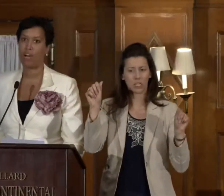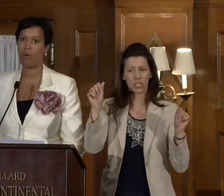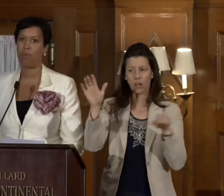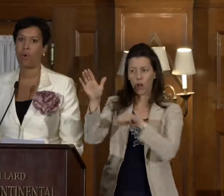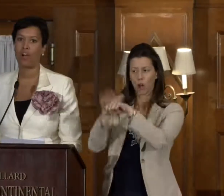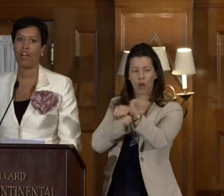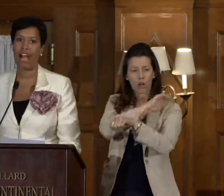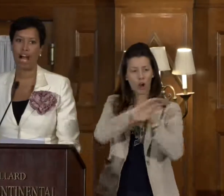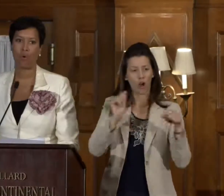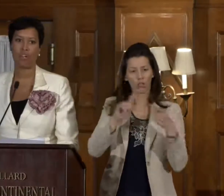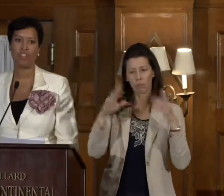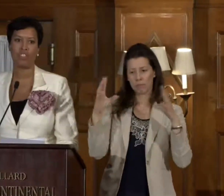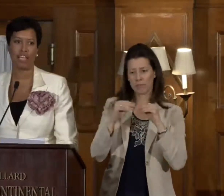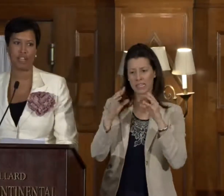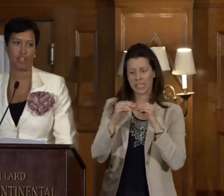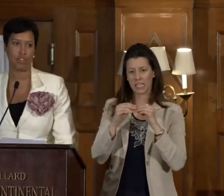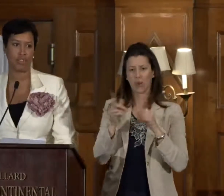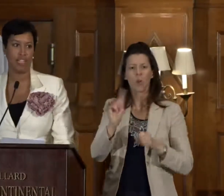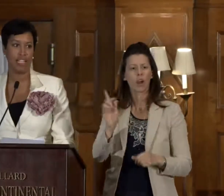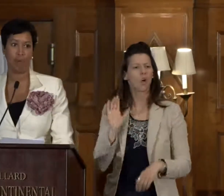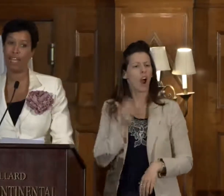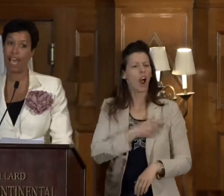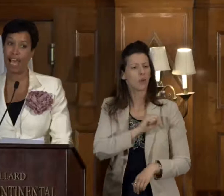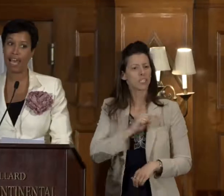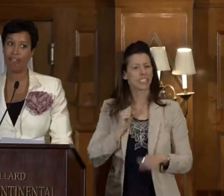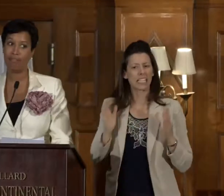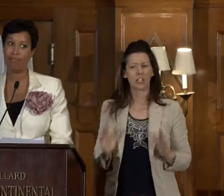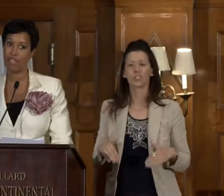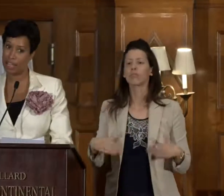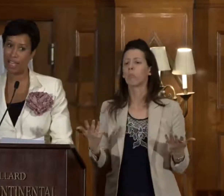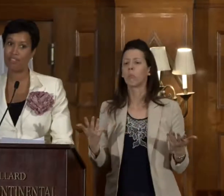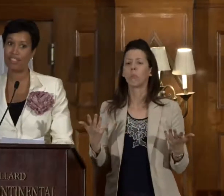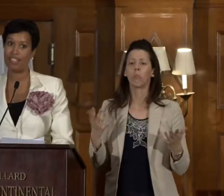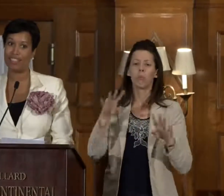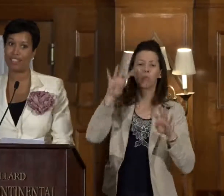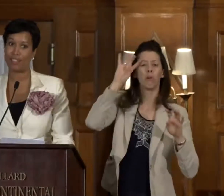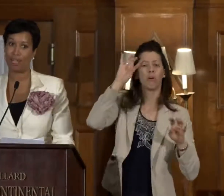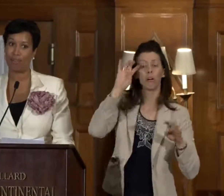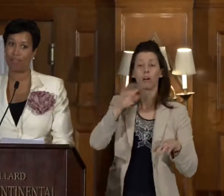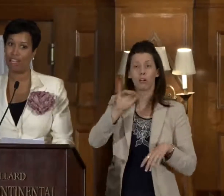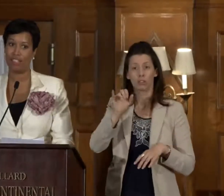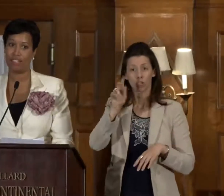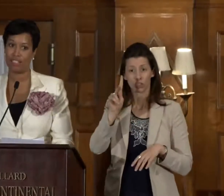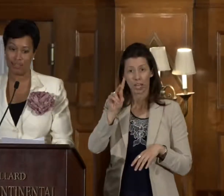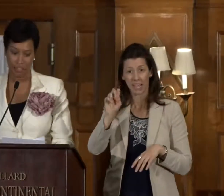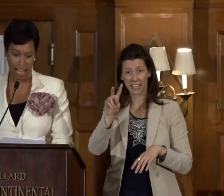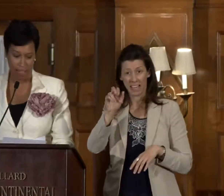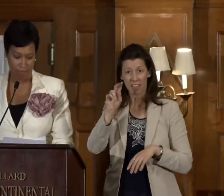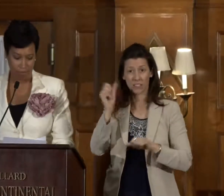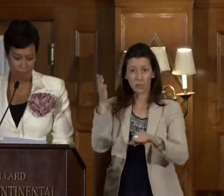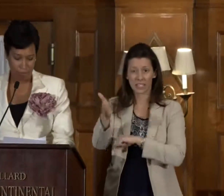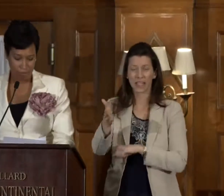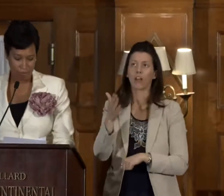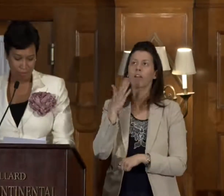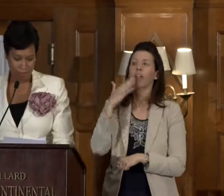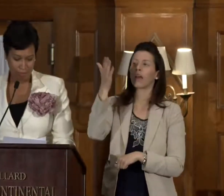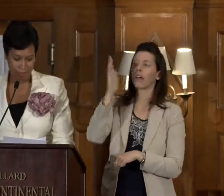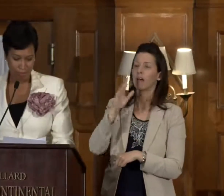Where were our senators? Now, we had Jack Evans sitting at the table. Thank goodness for that.